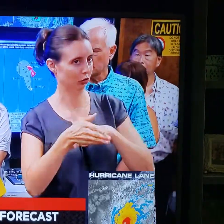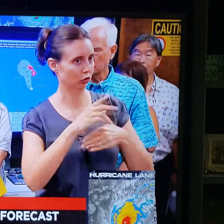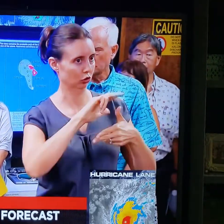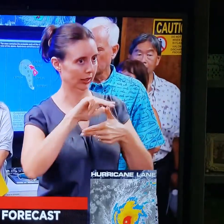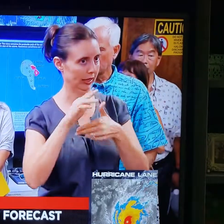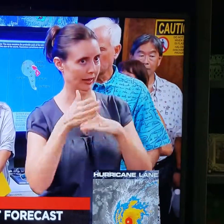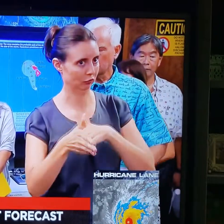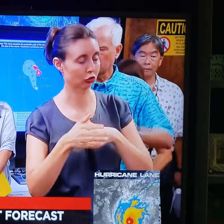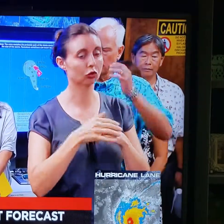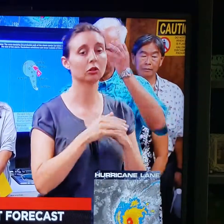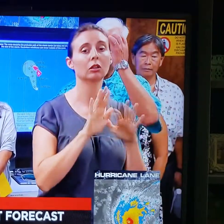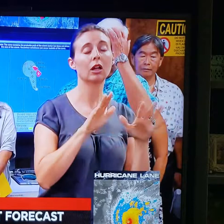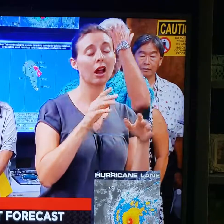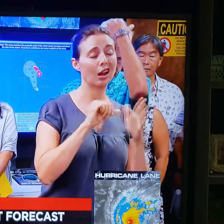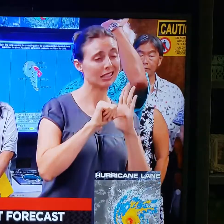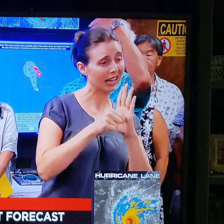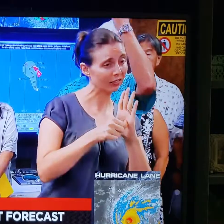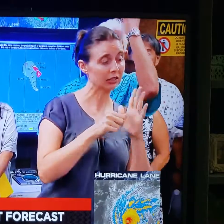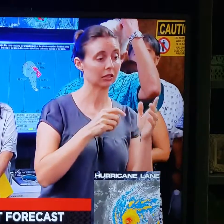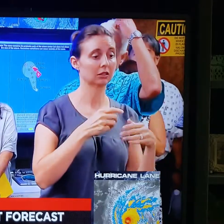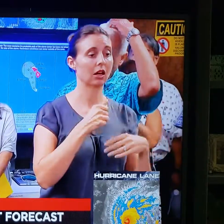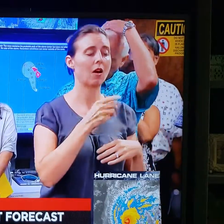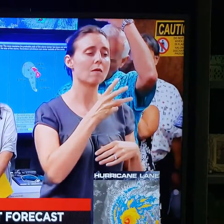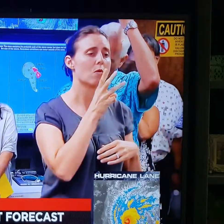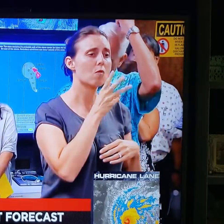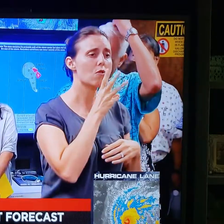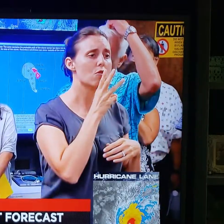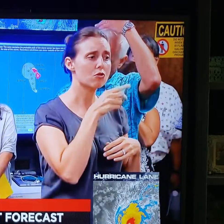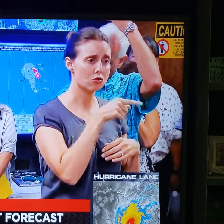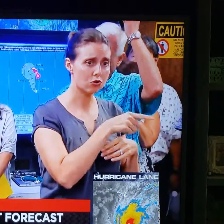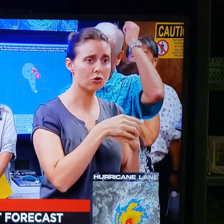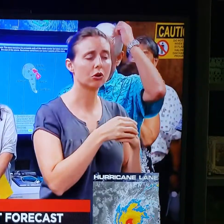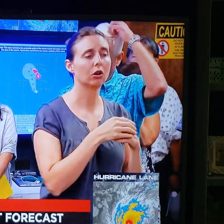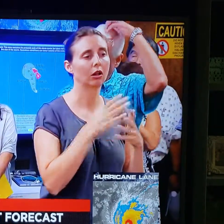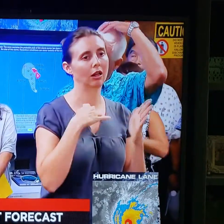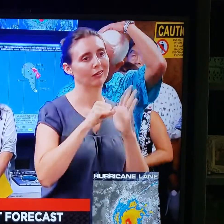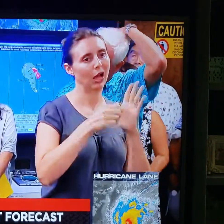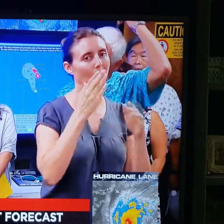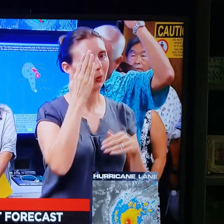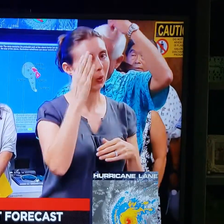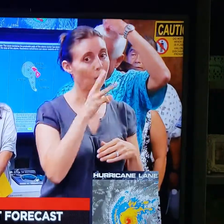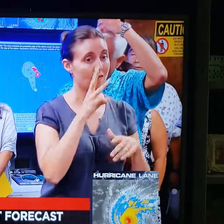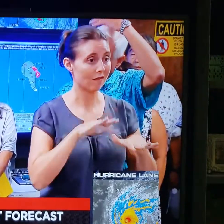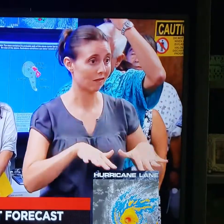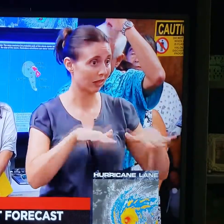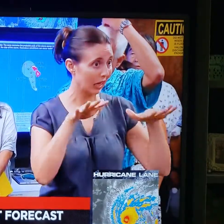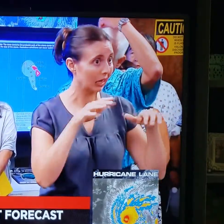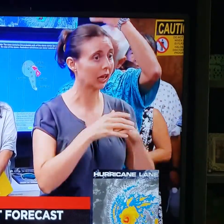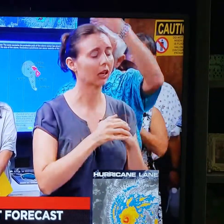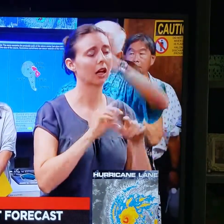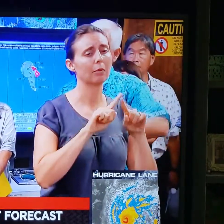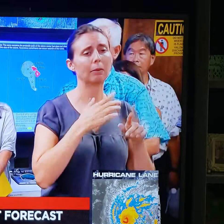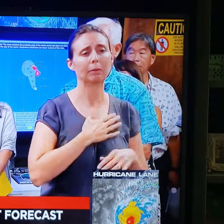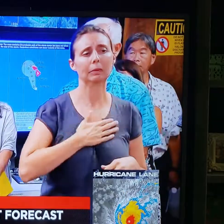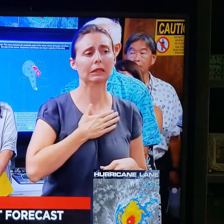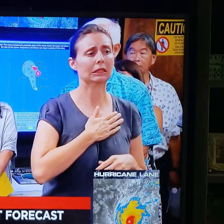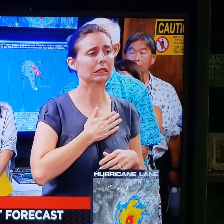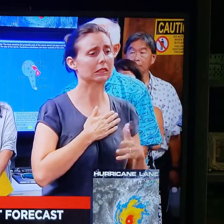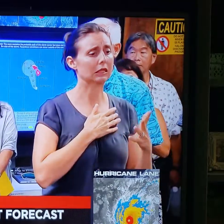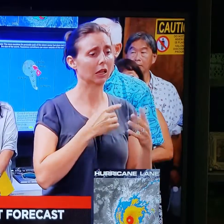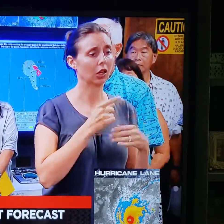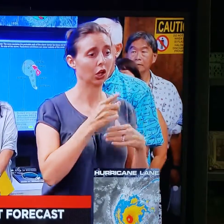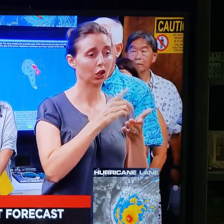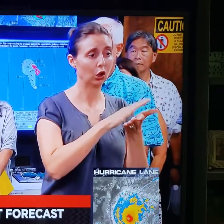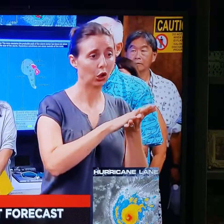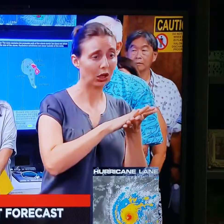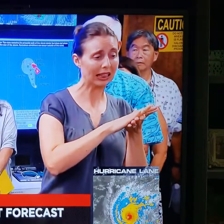one thing, if I could please stress on the wastewater side, I do understand flooding is an issue, but please do not open your